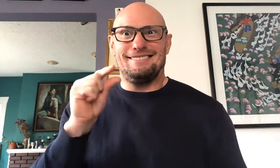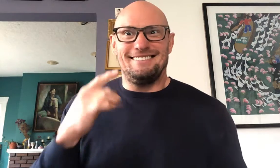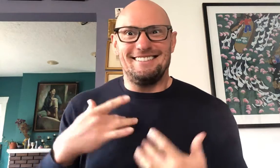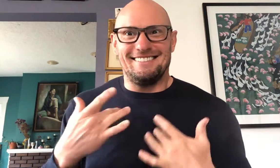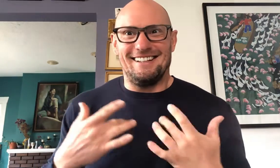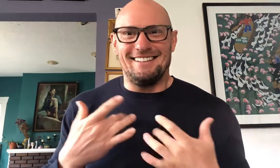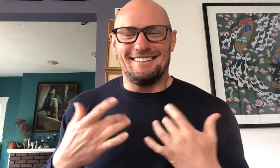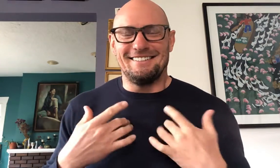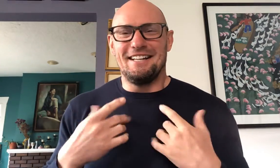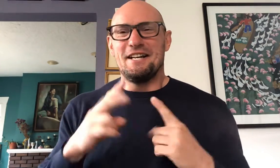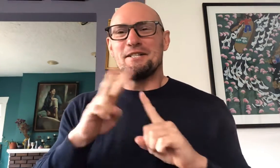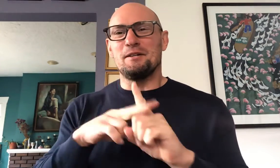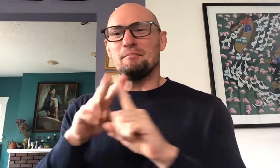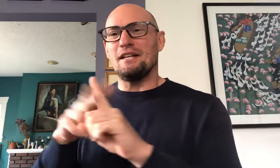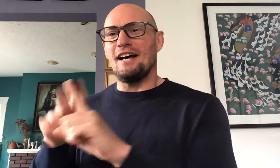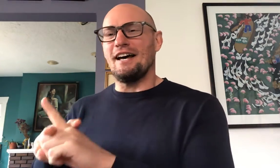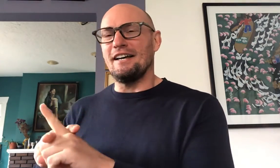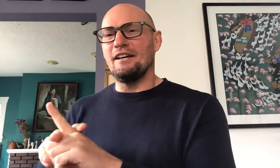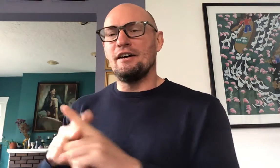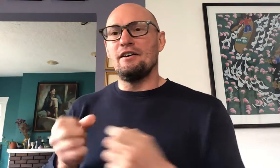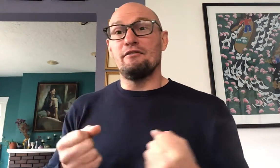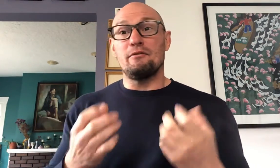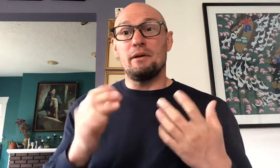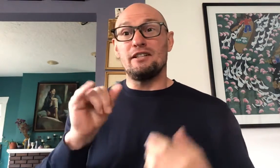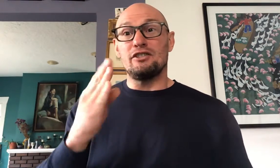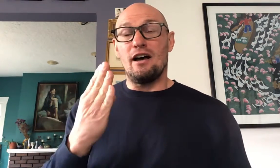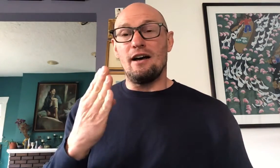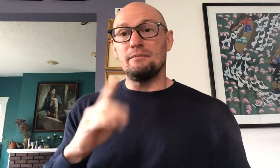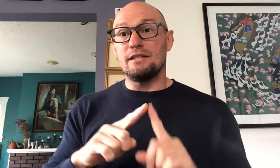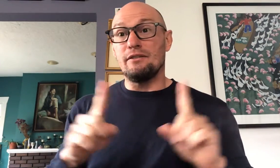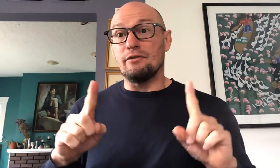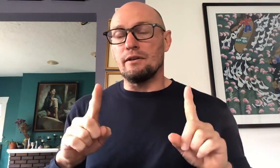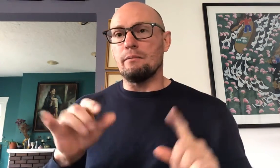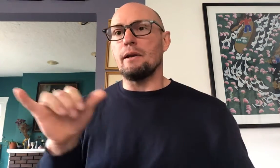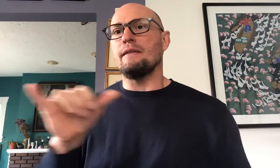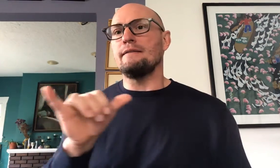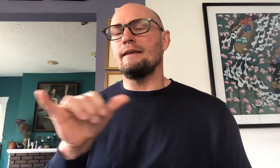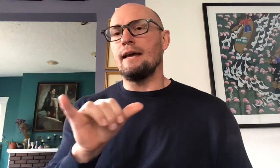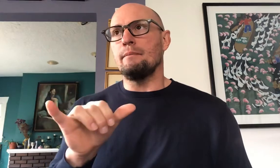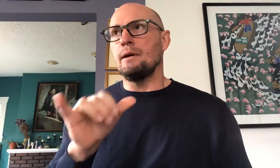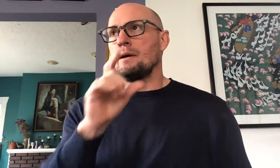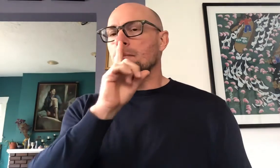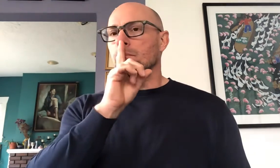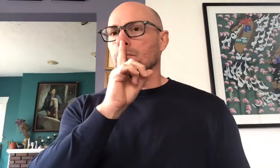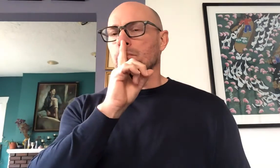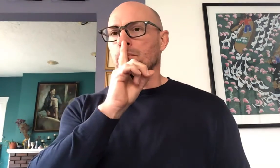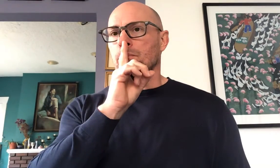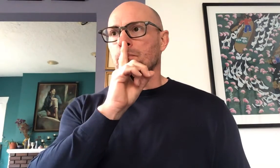a little excited to apply for many jobs different but in the same um